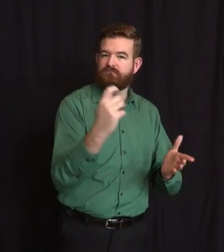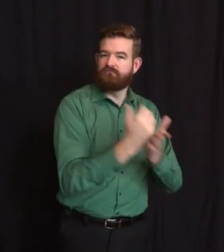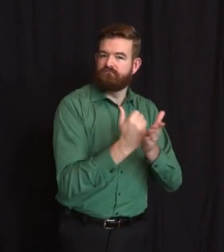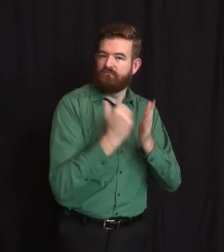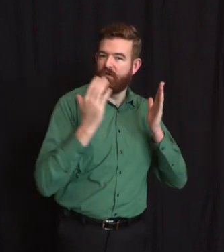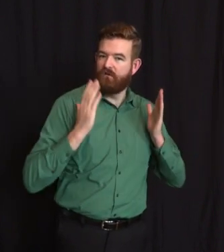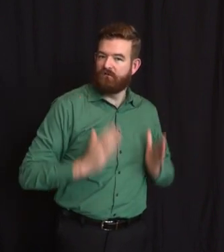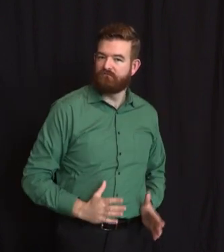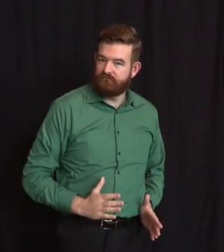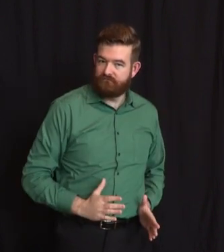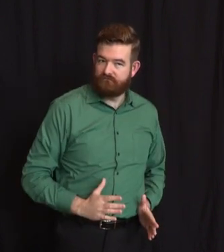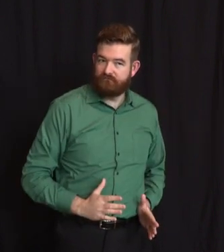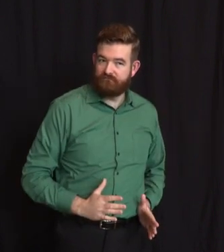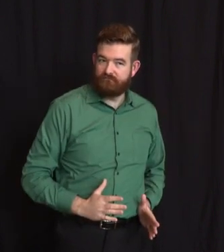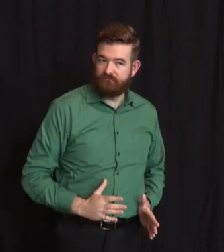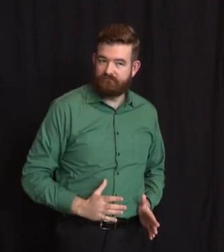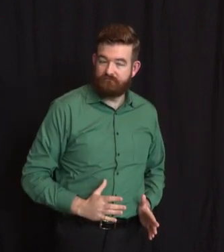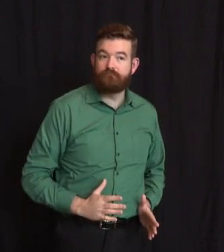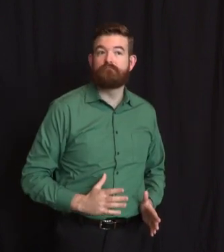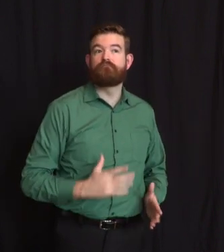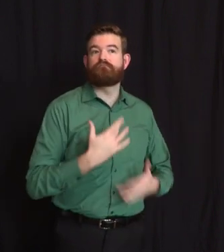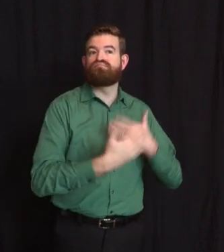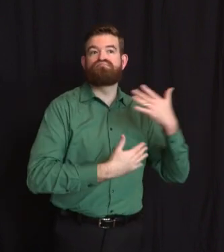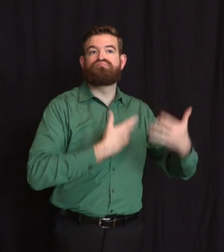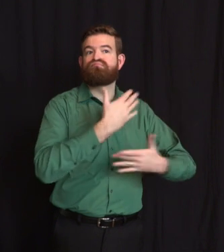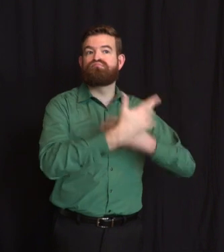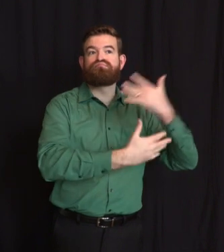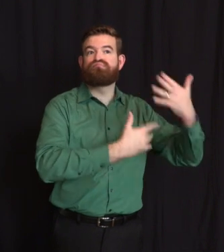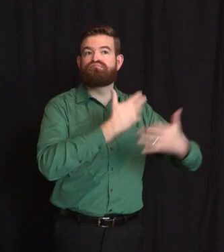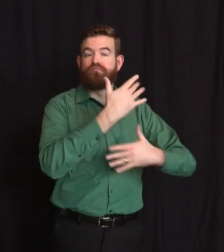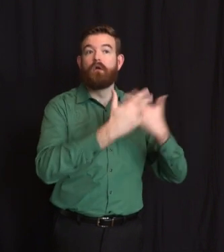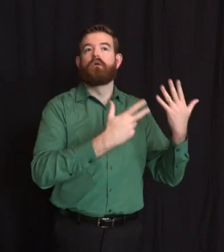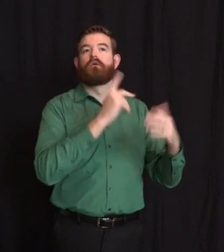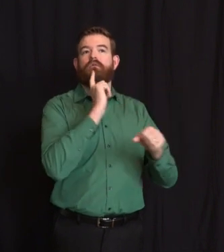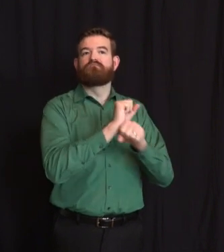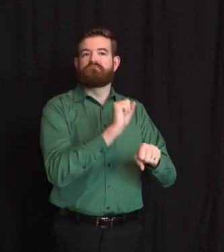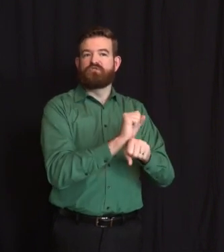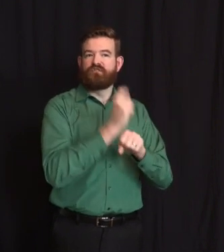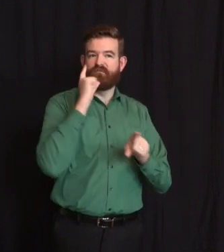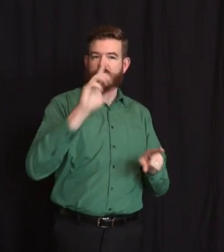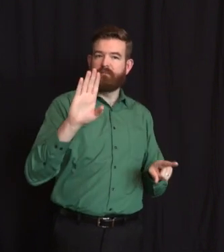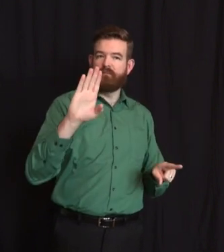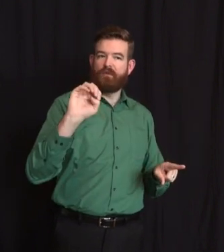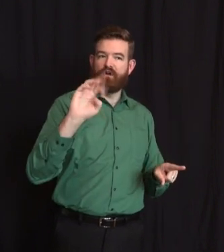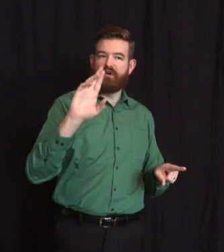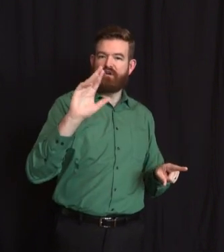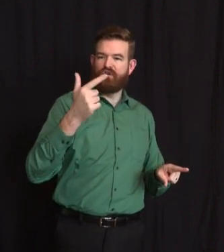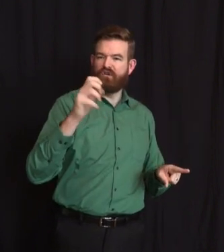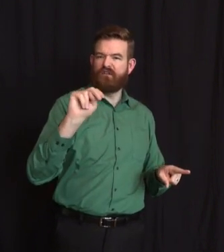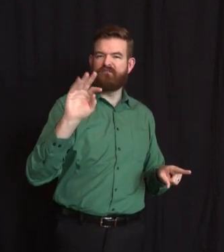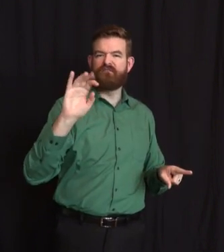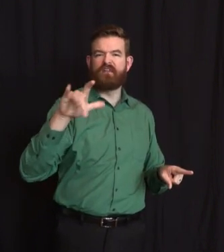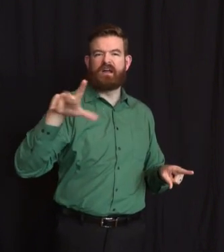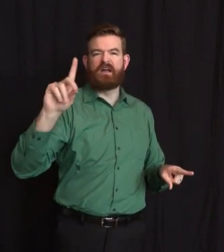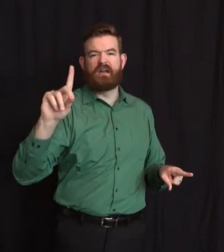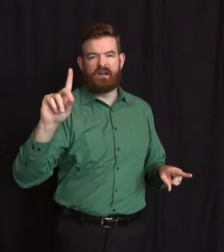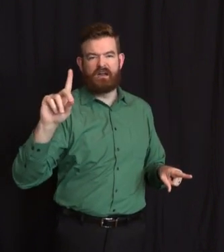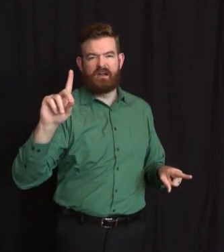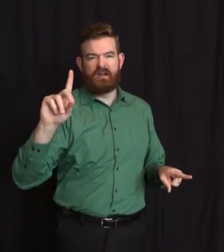school treasurer in Bergenfield. Alice suffered a stroke in 2011 and